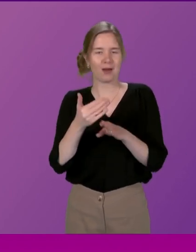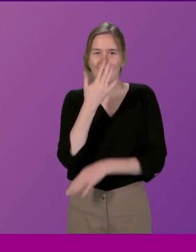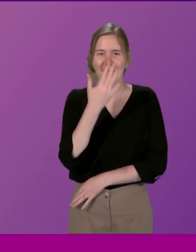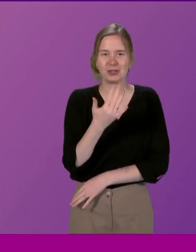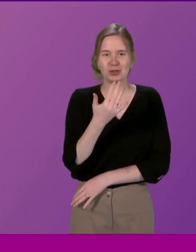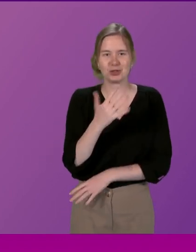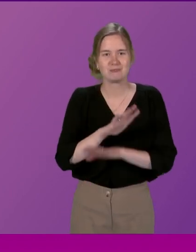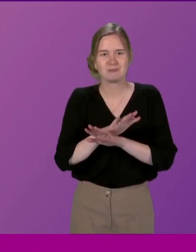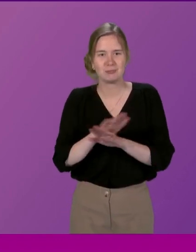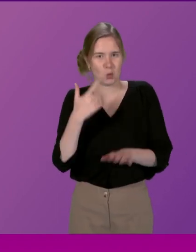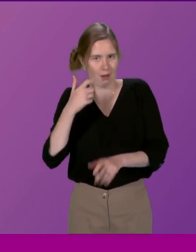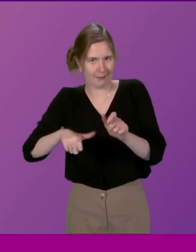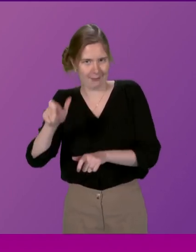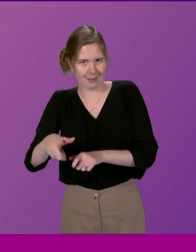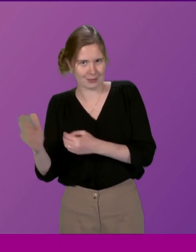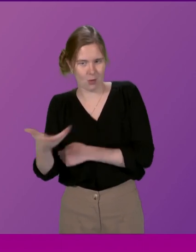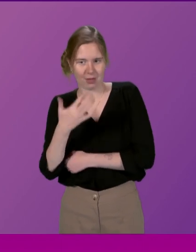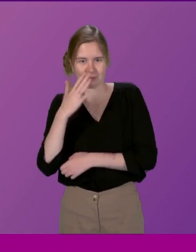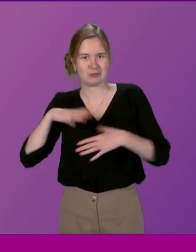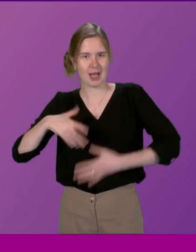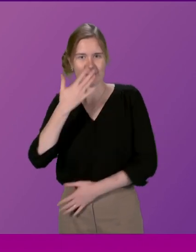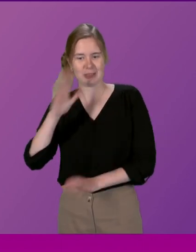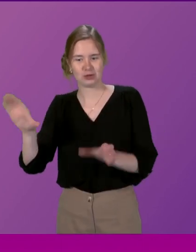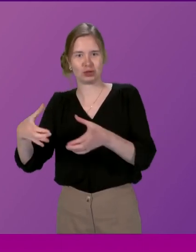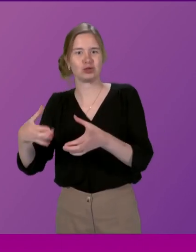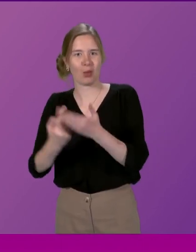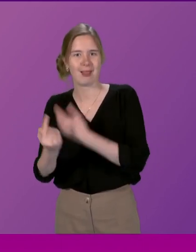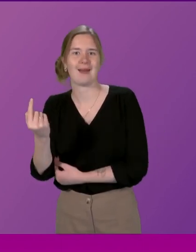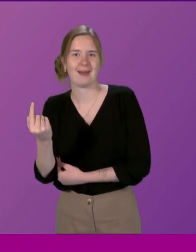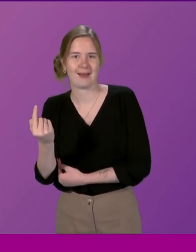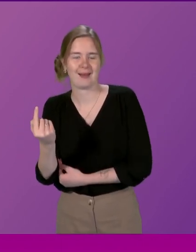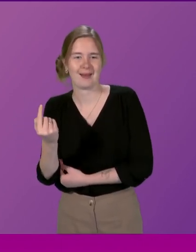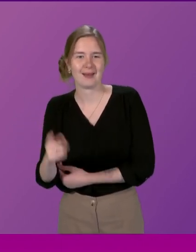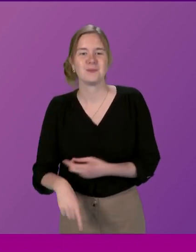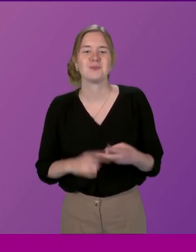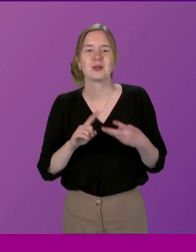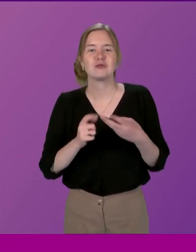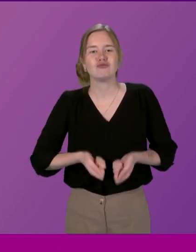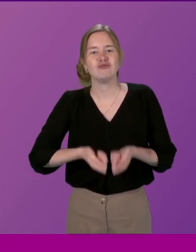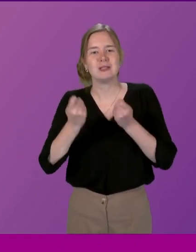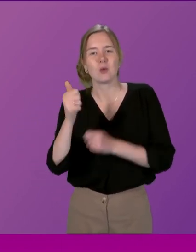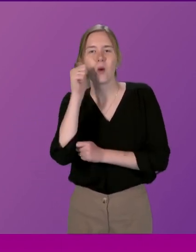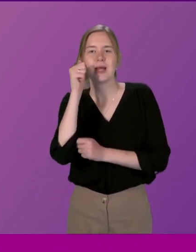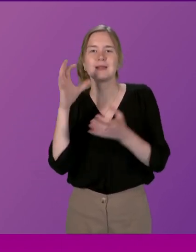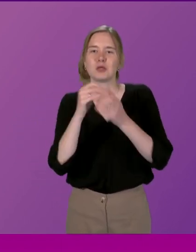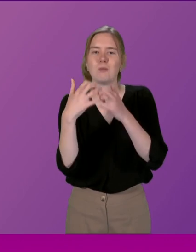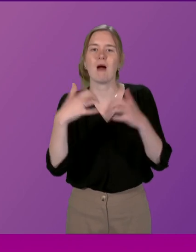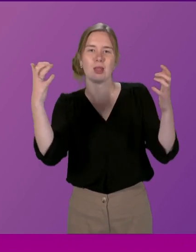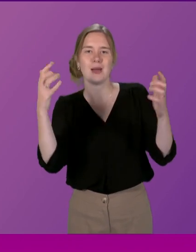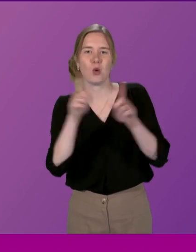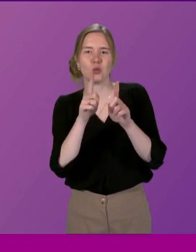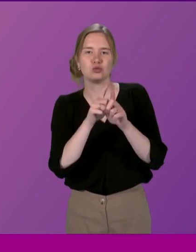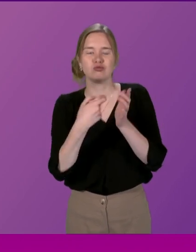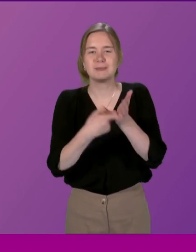let alone young people at all thirdly raising awareness of parliament and recommendation